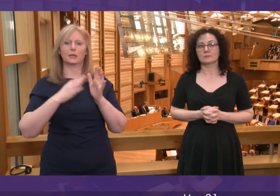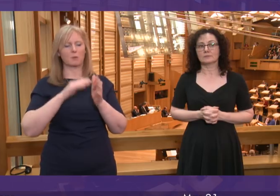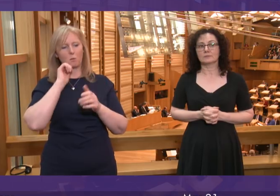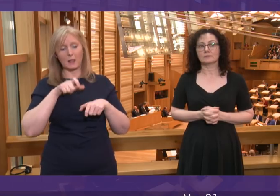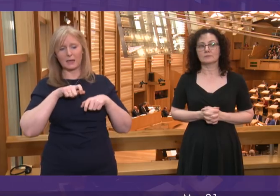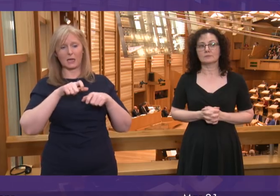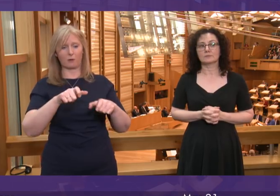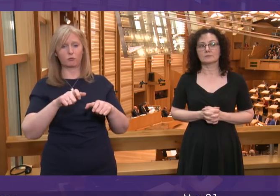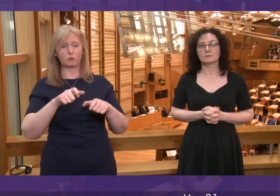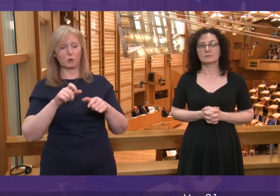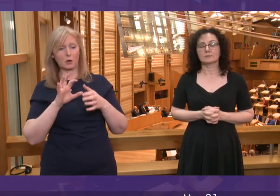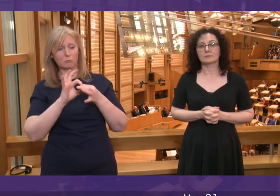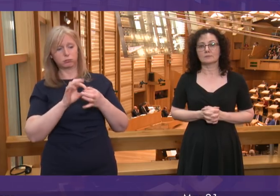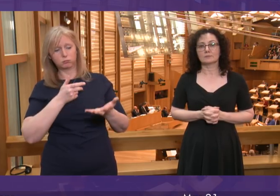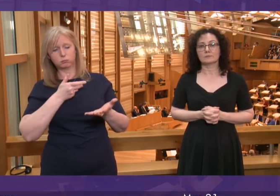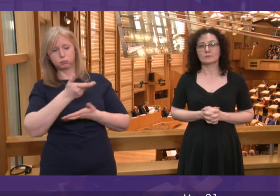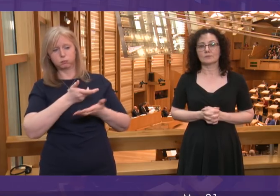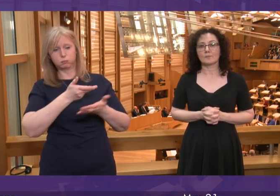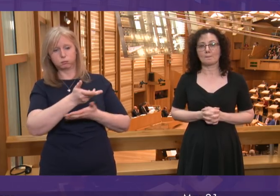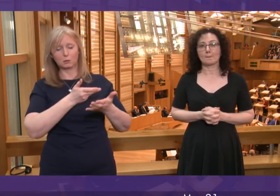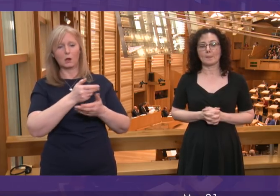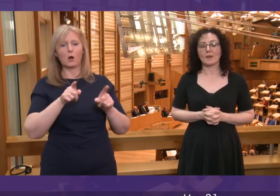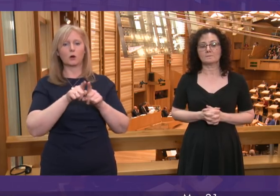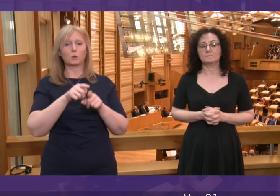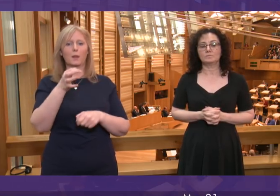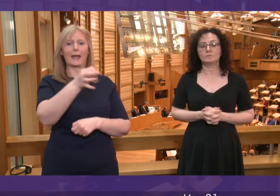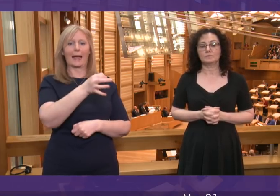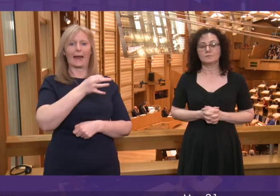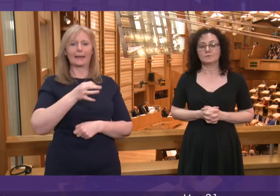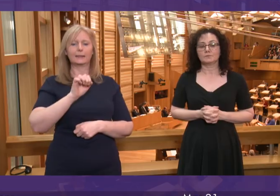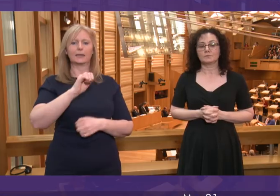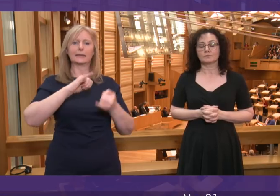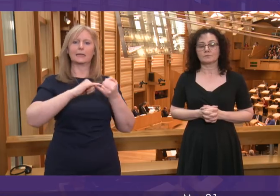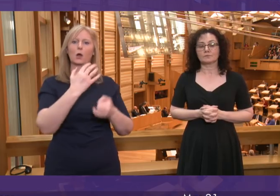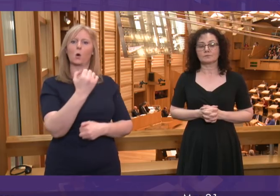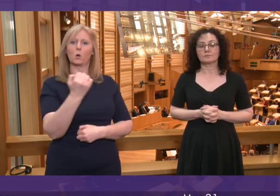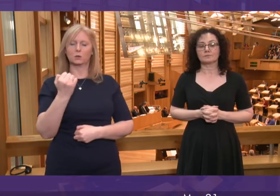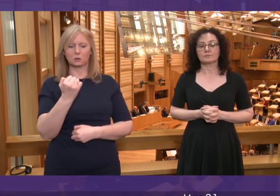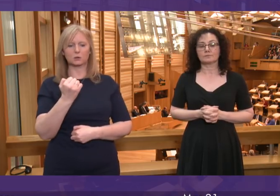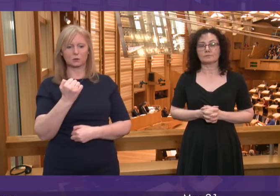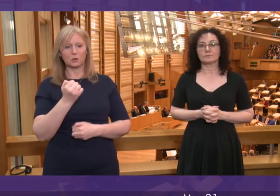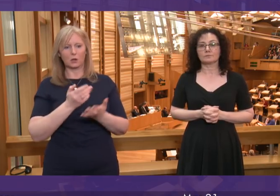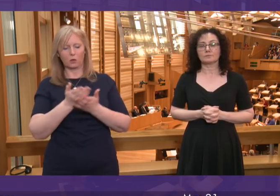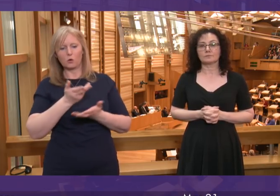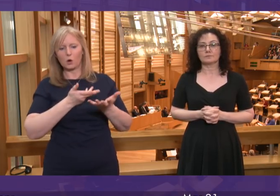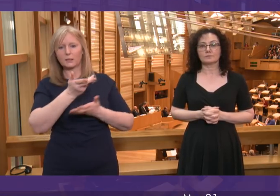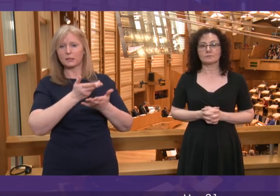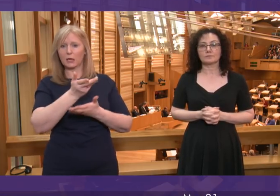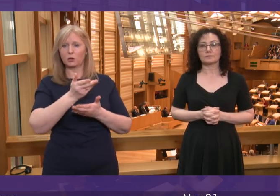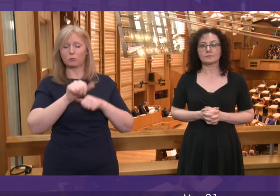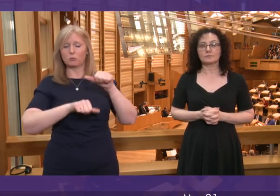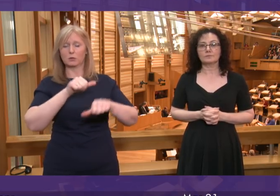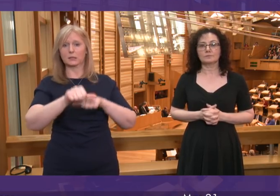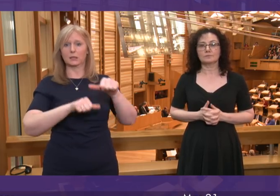do so as we engage further with Ofgem with island stakeholders and with developers during the ongoing consultation process. I